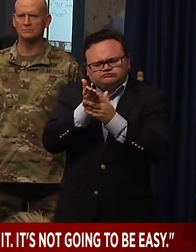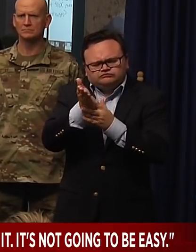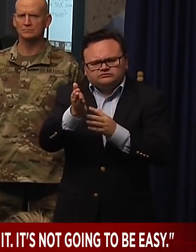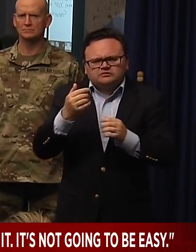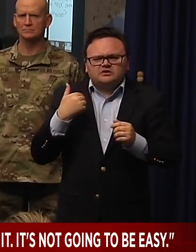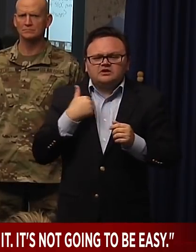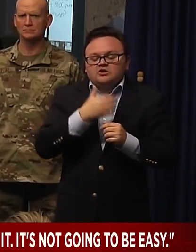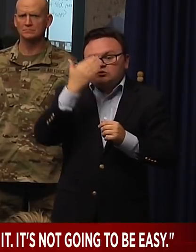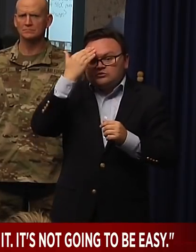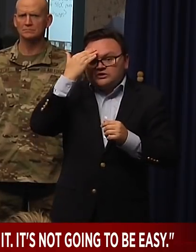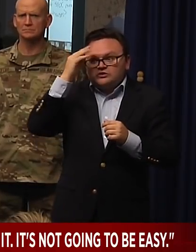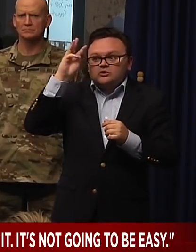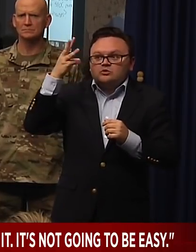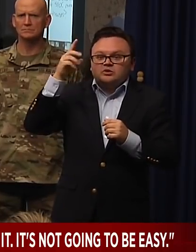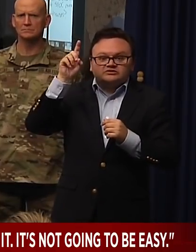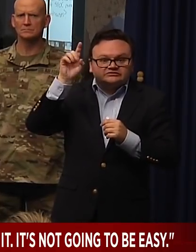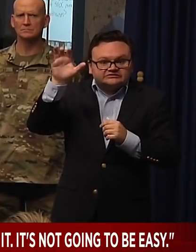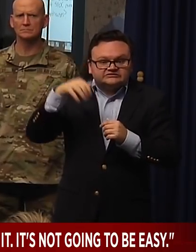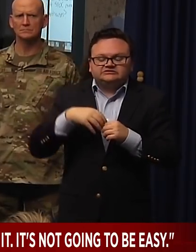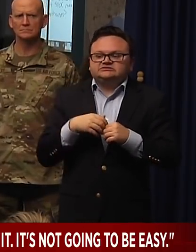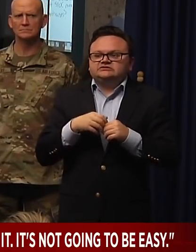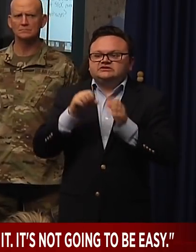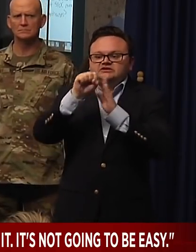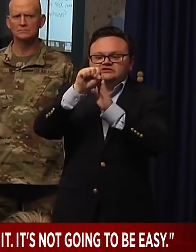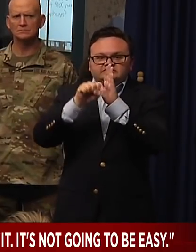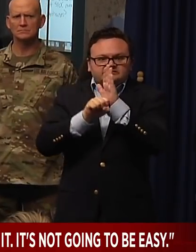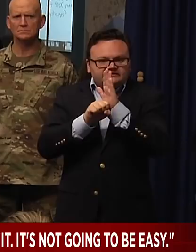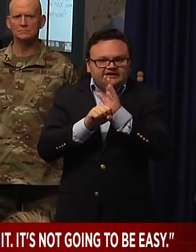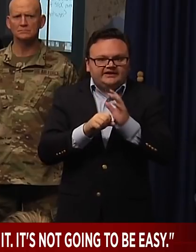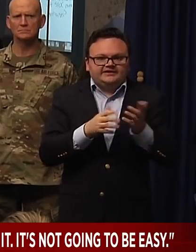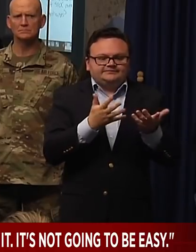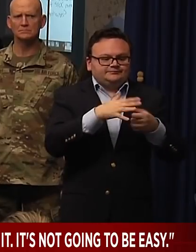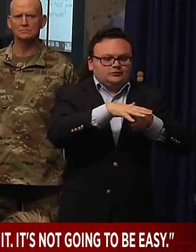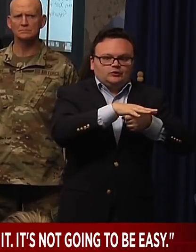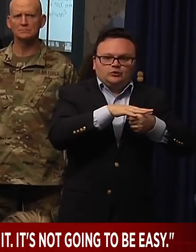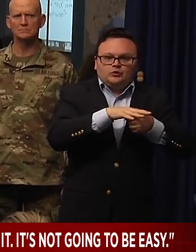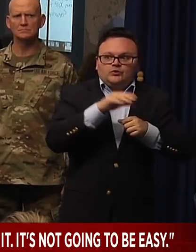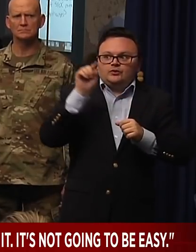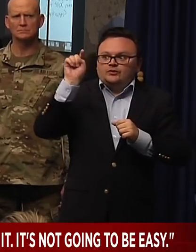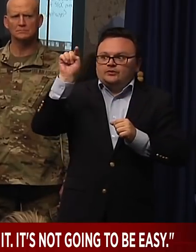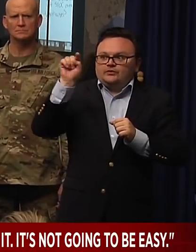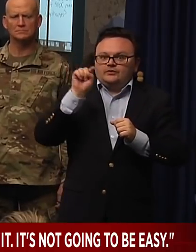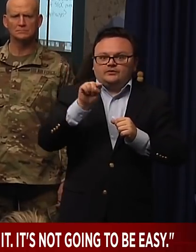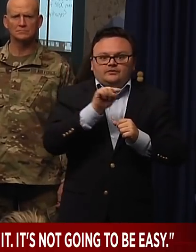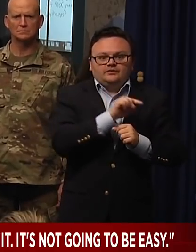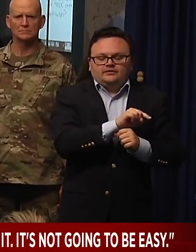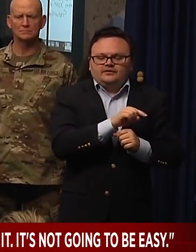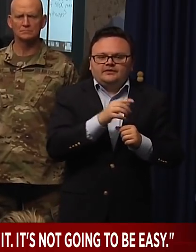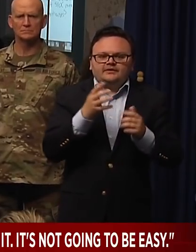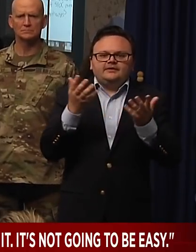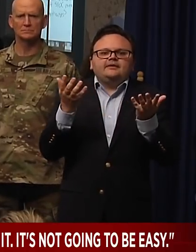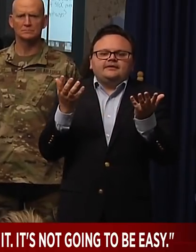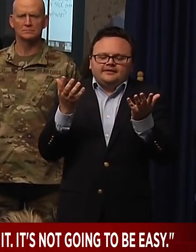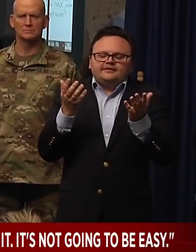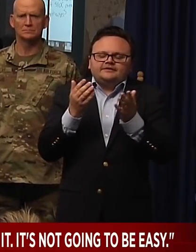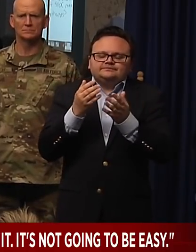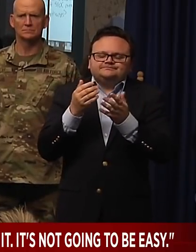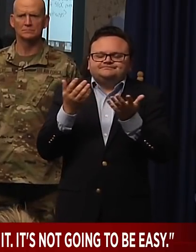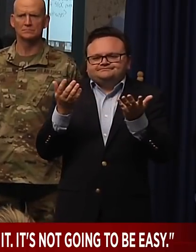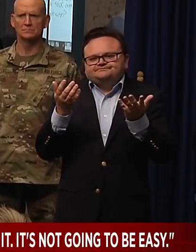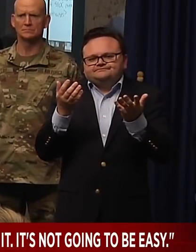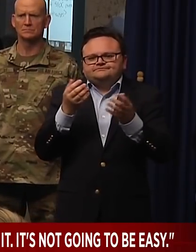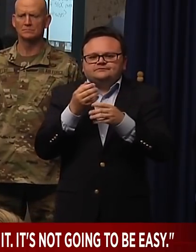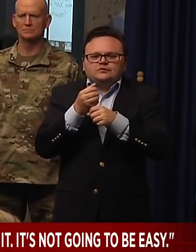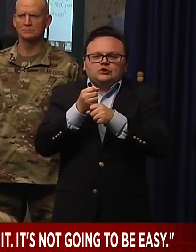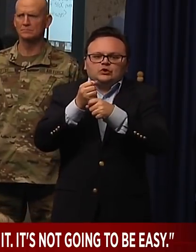the federal, state, and local level have caused, you know, some of the business interruption here. And whether that's an individual worker or business,